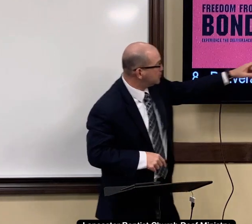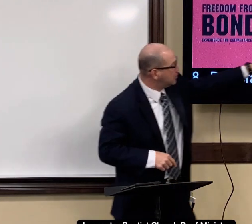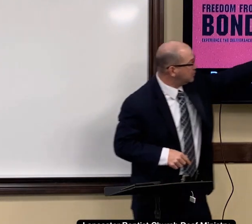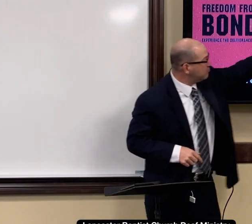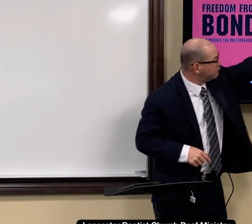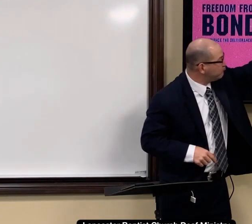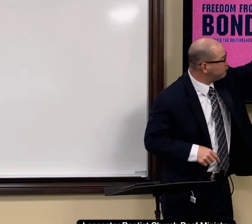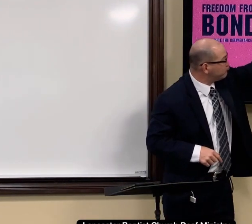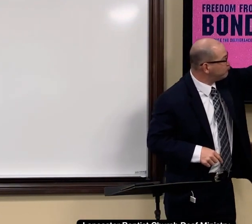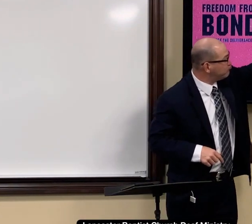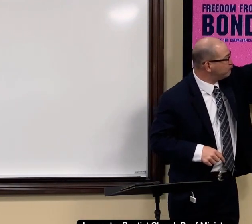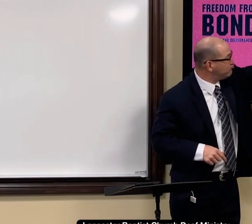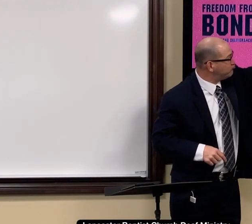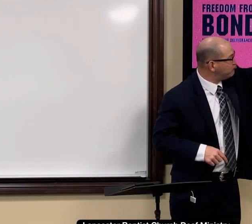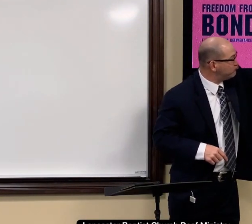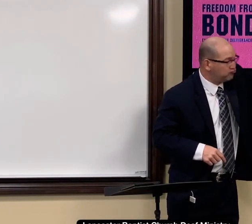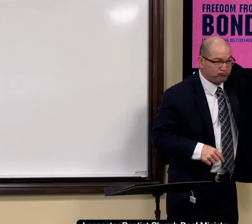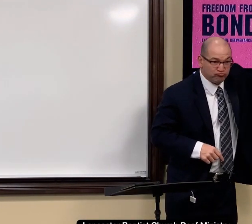like this like this